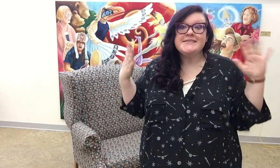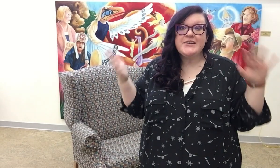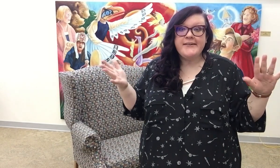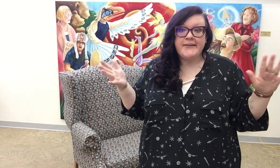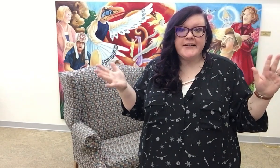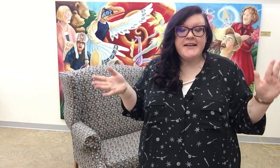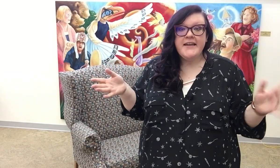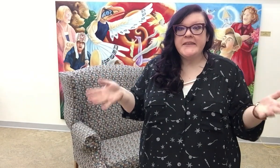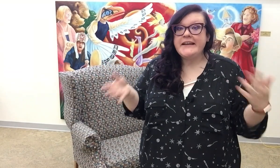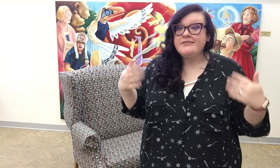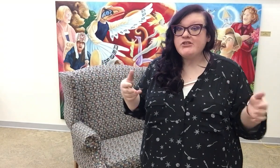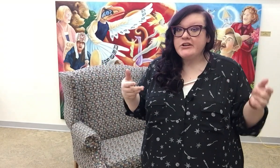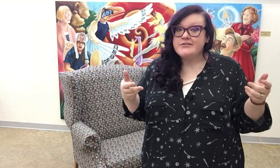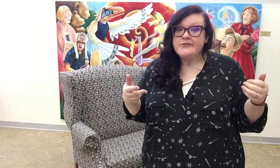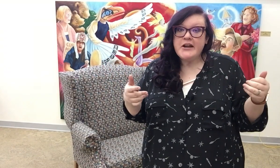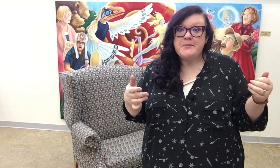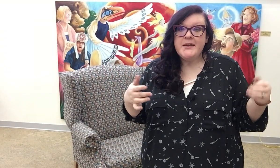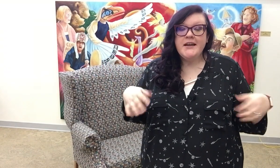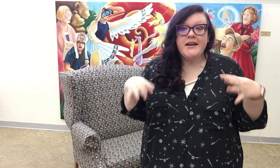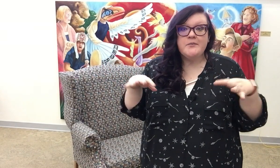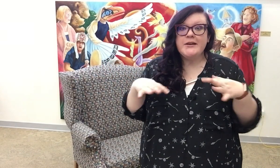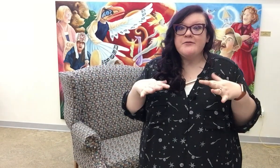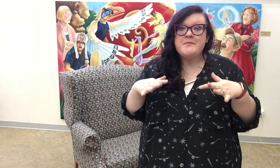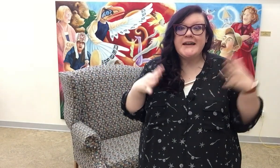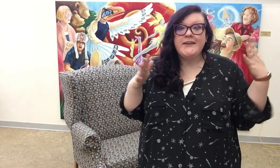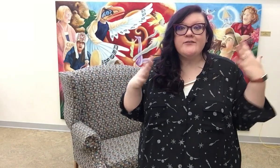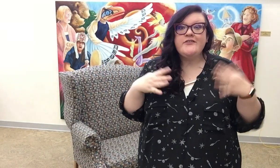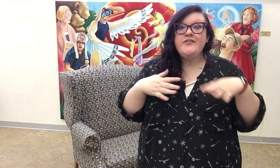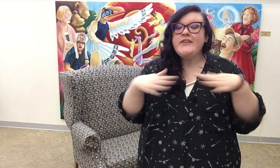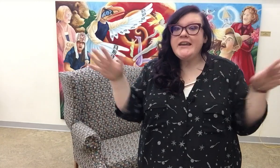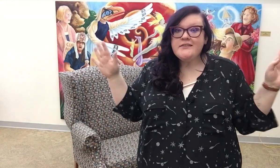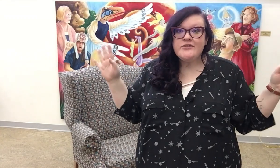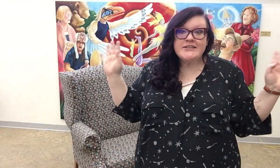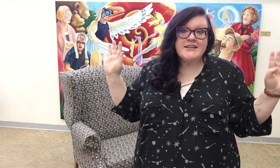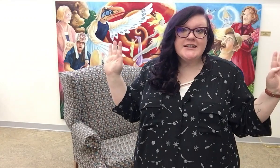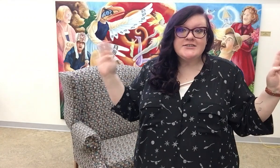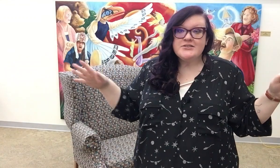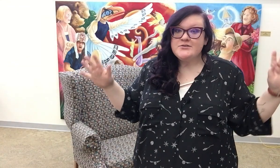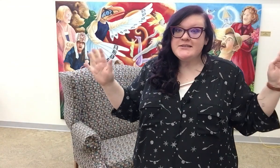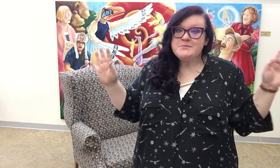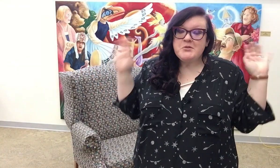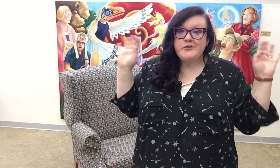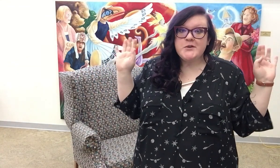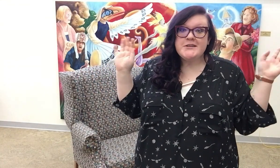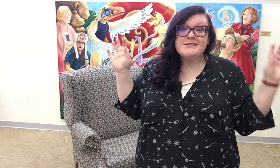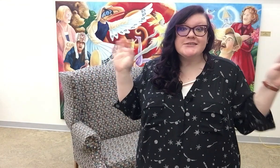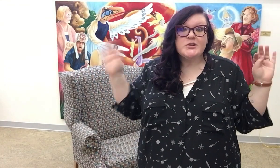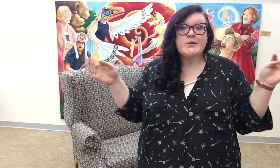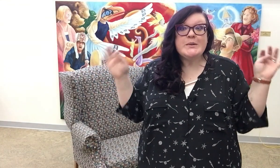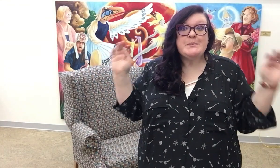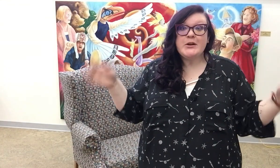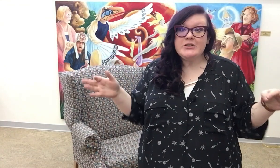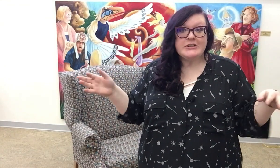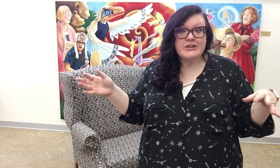song that I learned from one of my favorite children's performers, Lori Berkner.